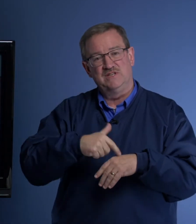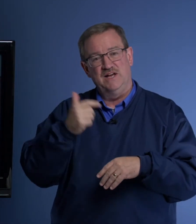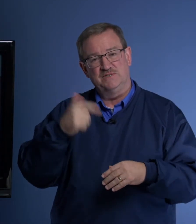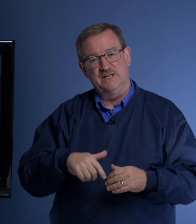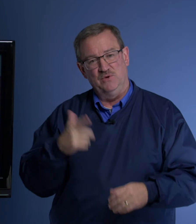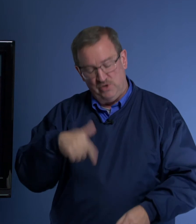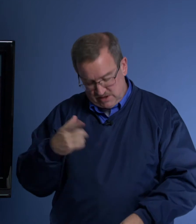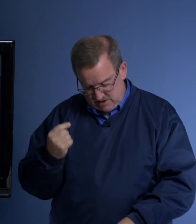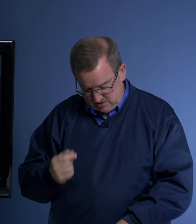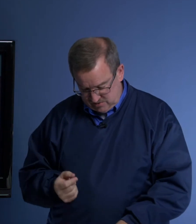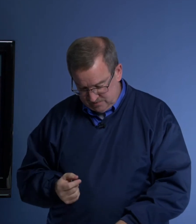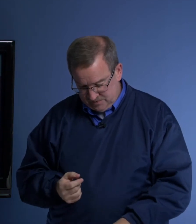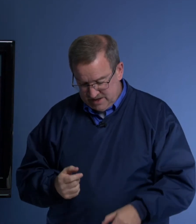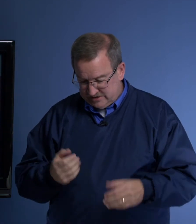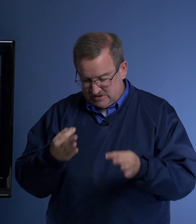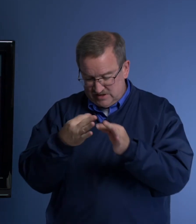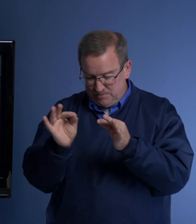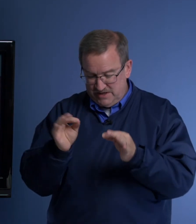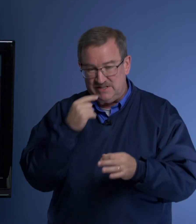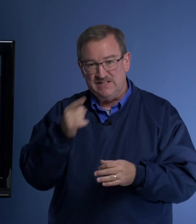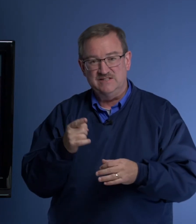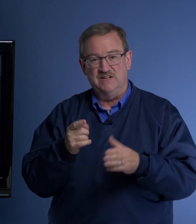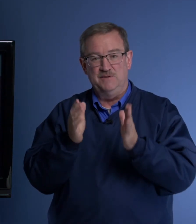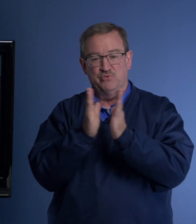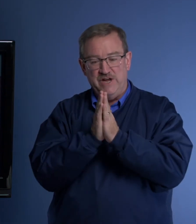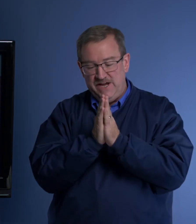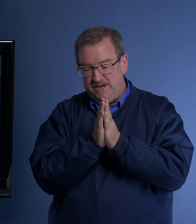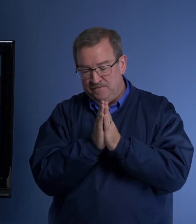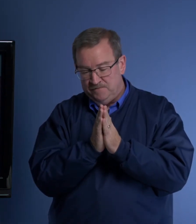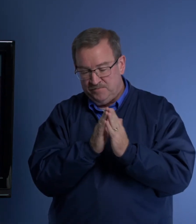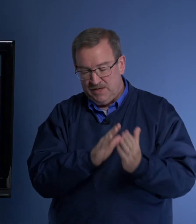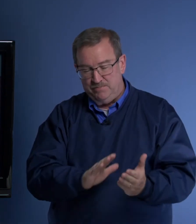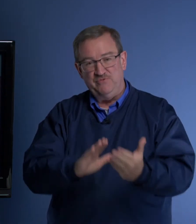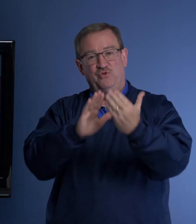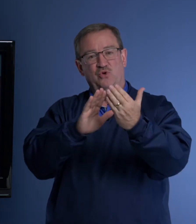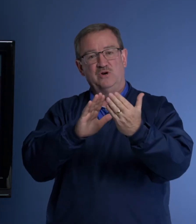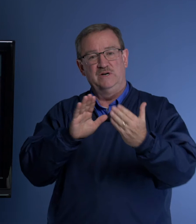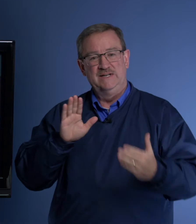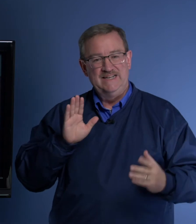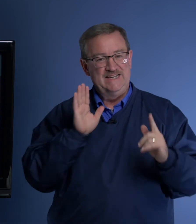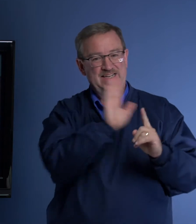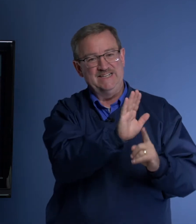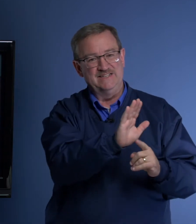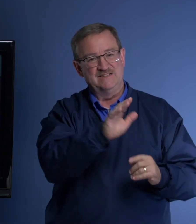times a day. And what did he do? Just simply, he says that he prayed before his